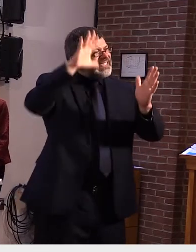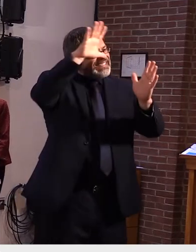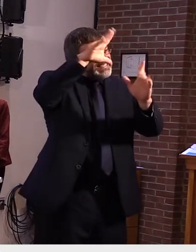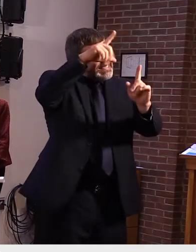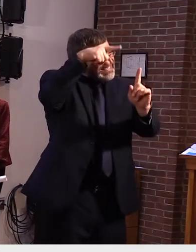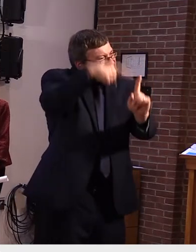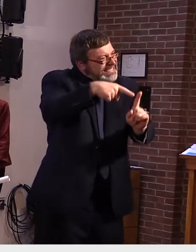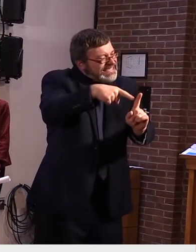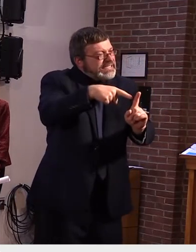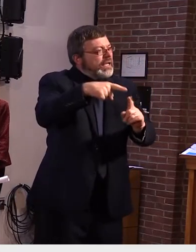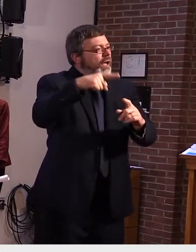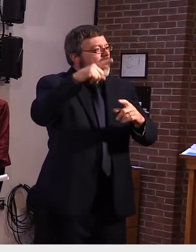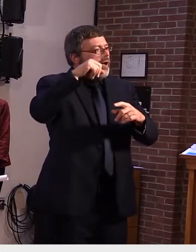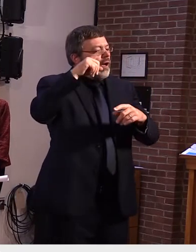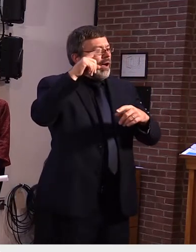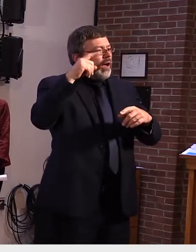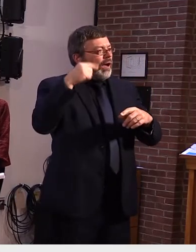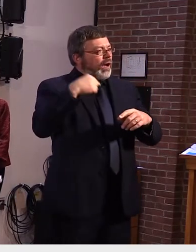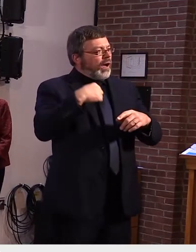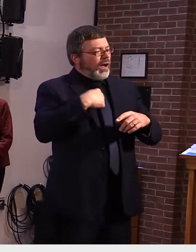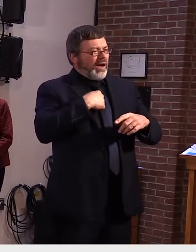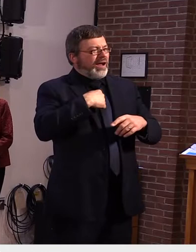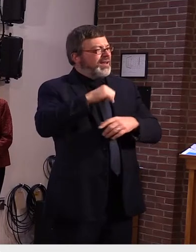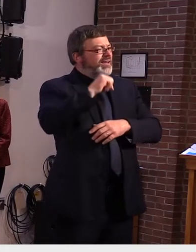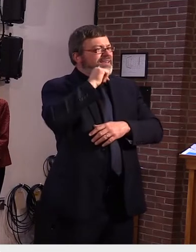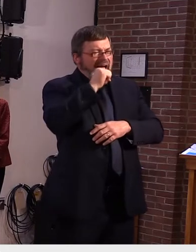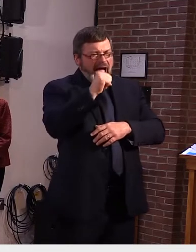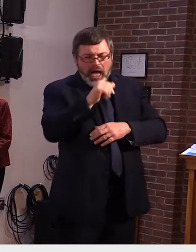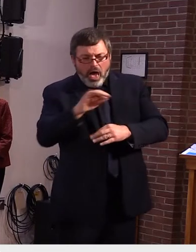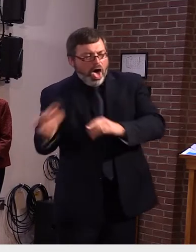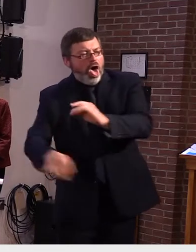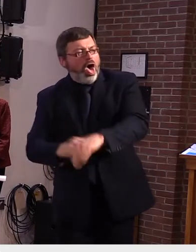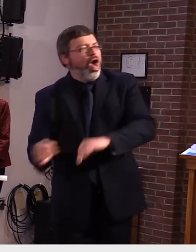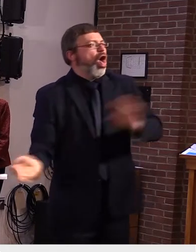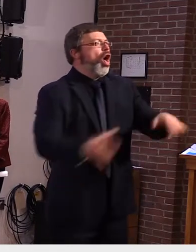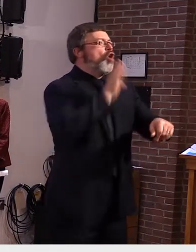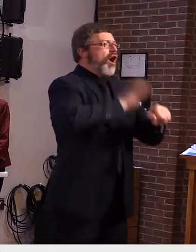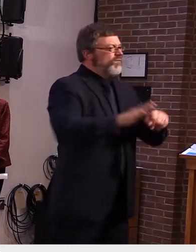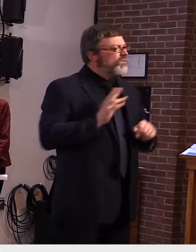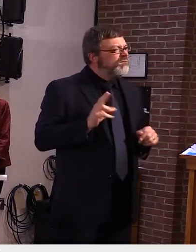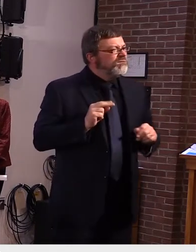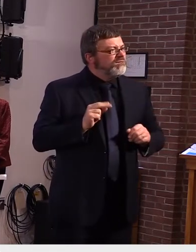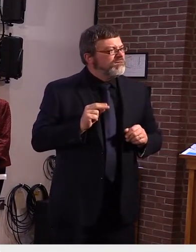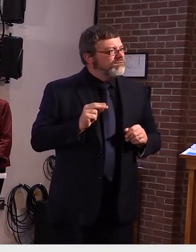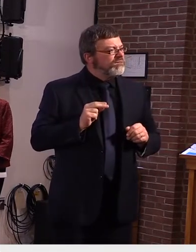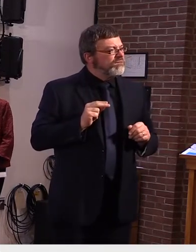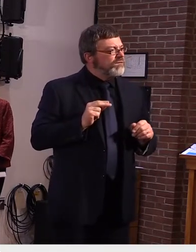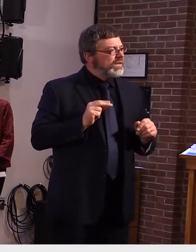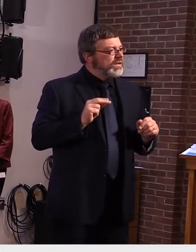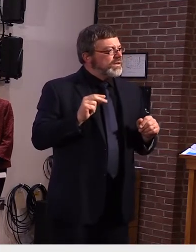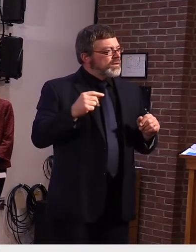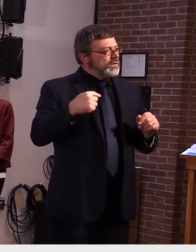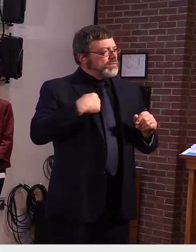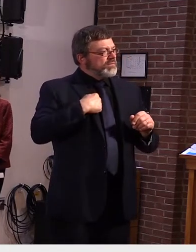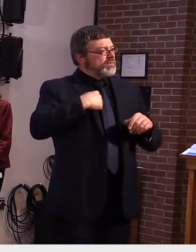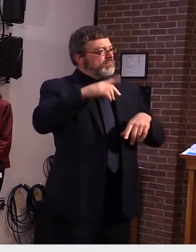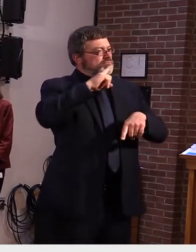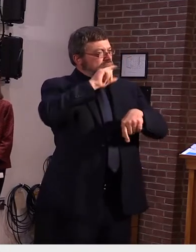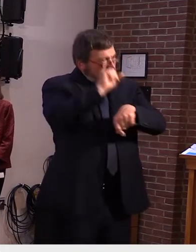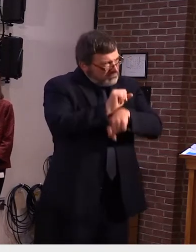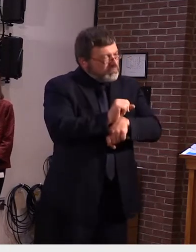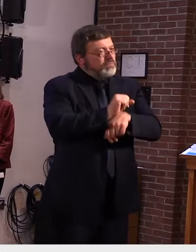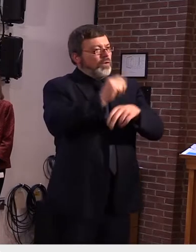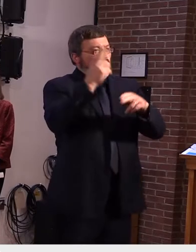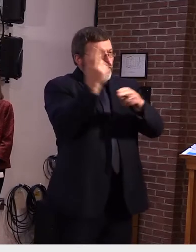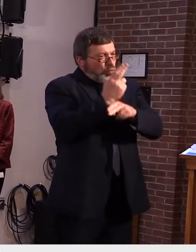it is it is something that we will turn to the regular ppe uh when when it's